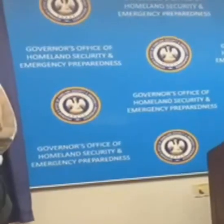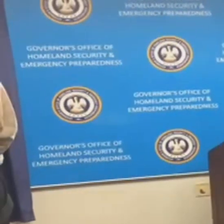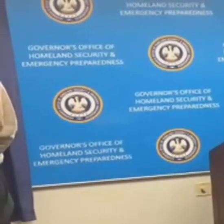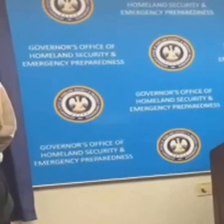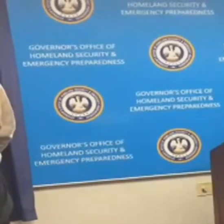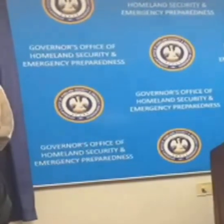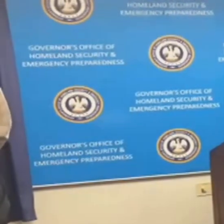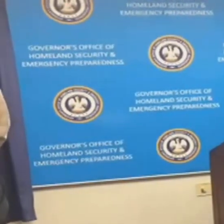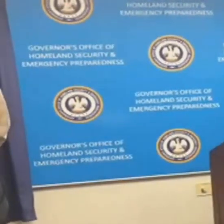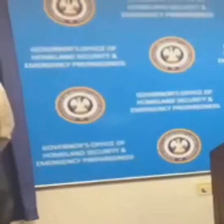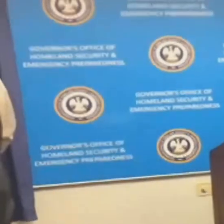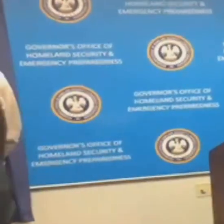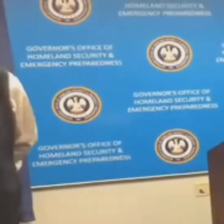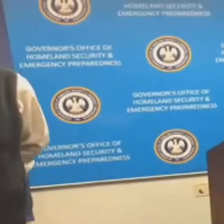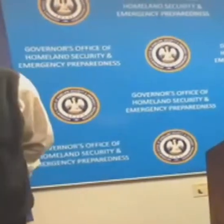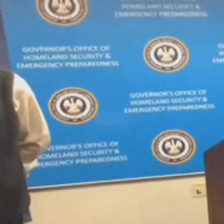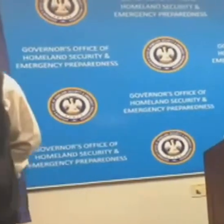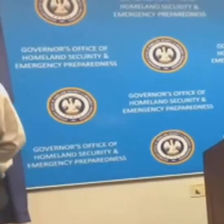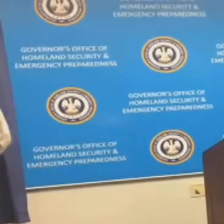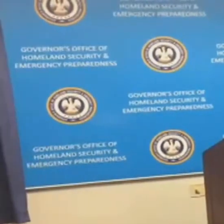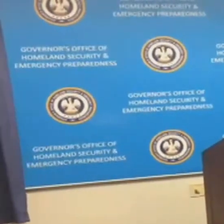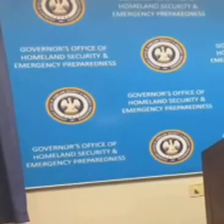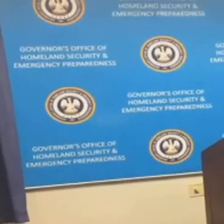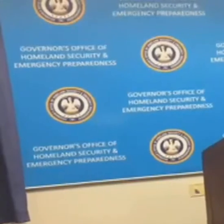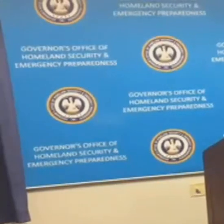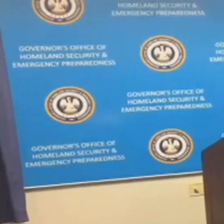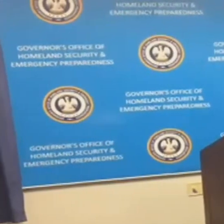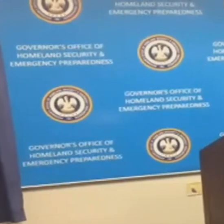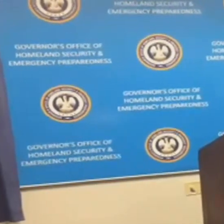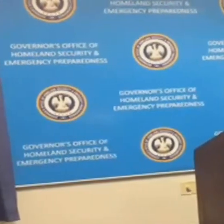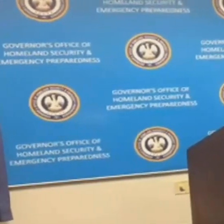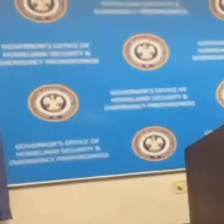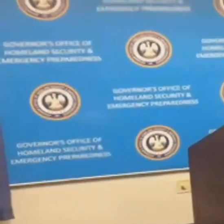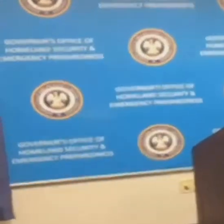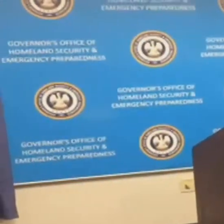Thanks, thanks for coming. I appreciate you. you.